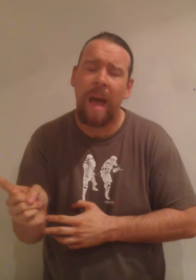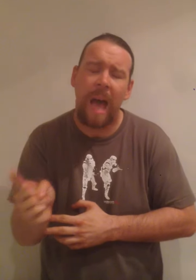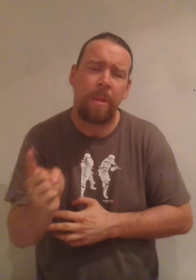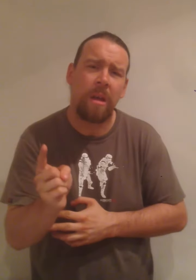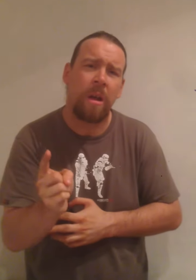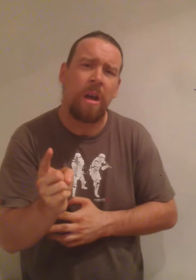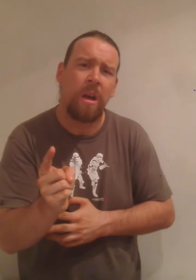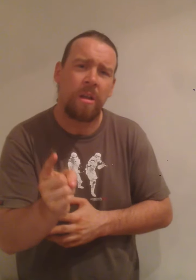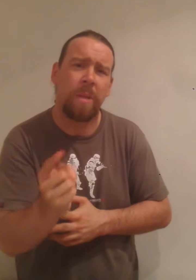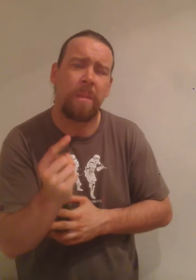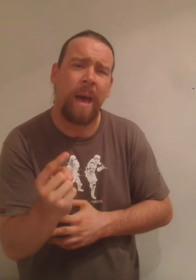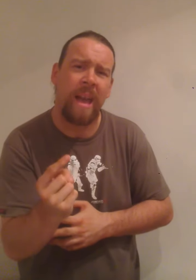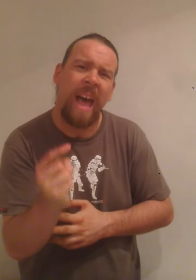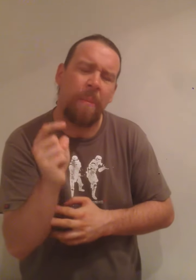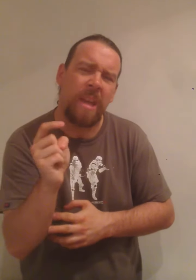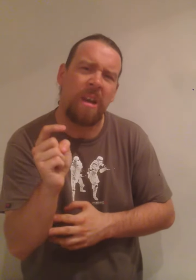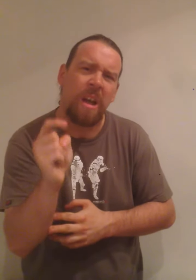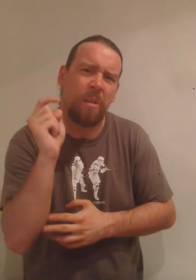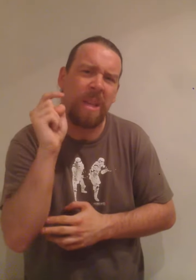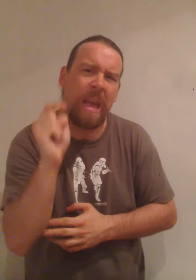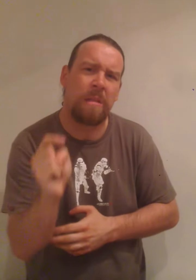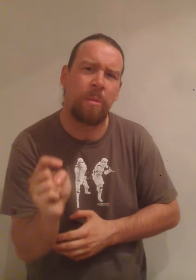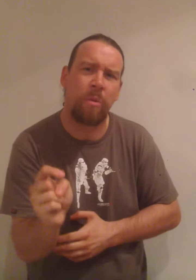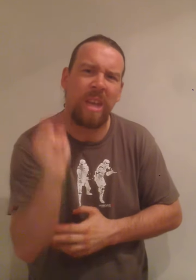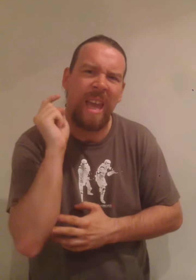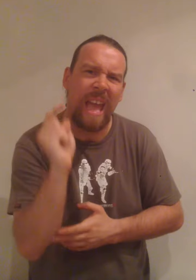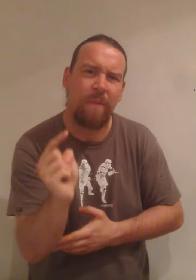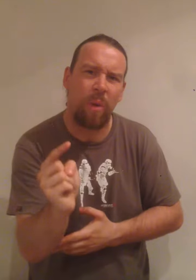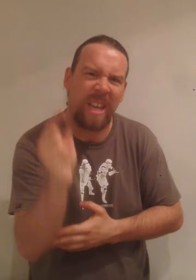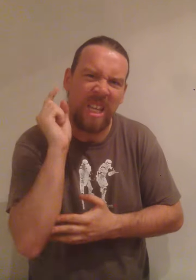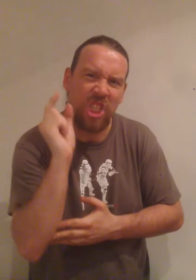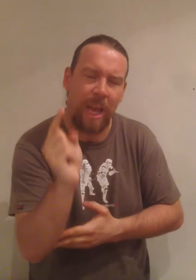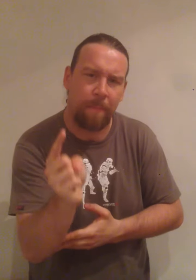I'm here to be the man. I'm here to be the SWE heavyweight champion.